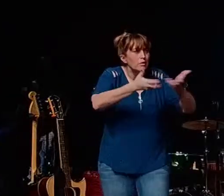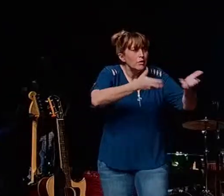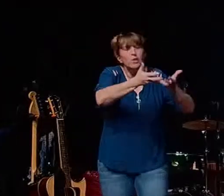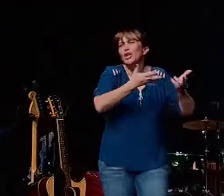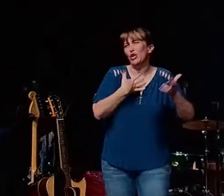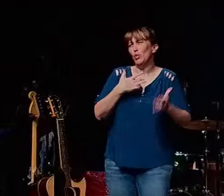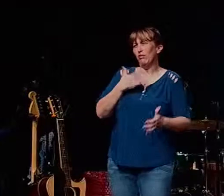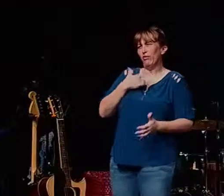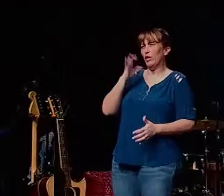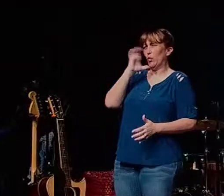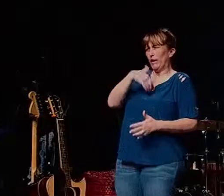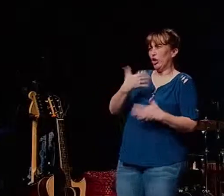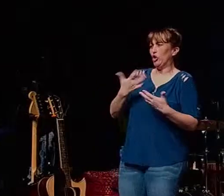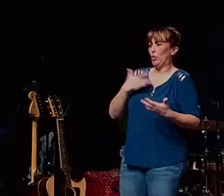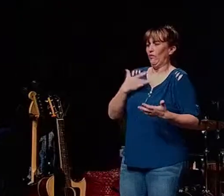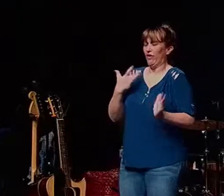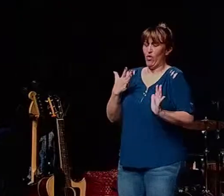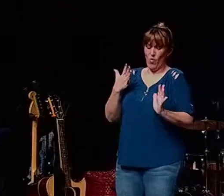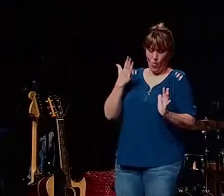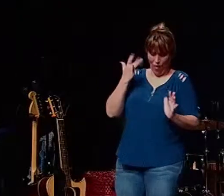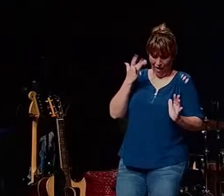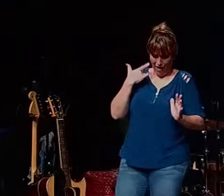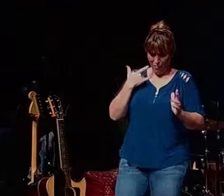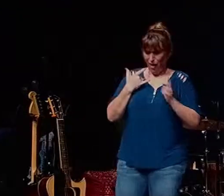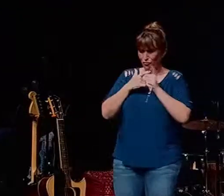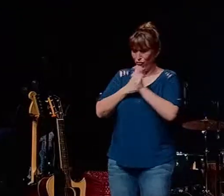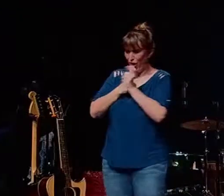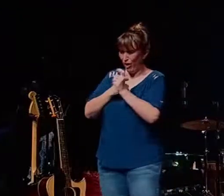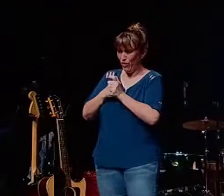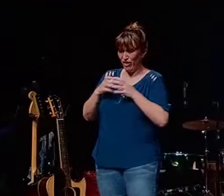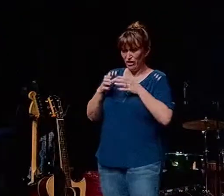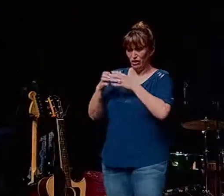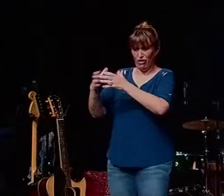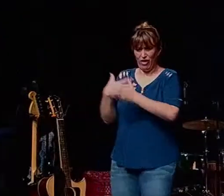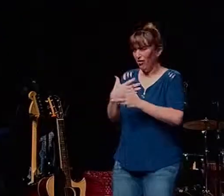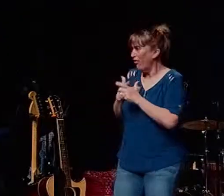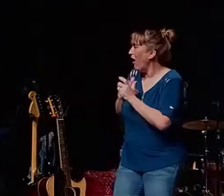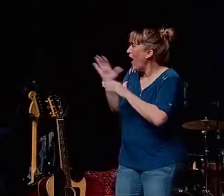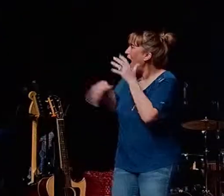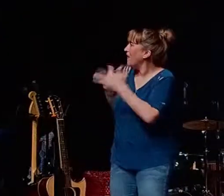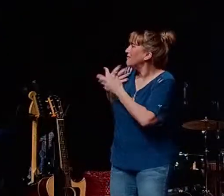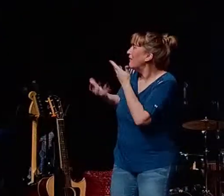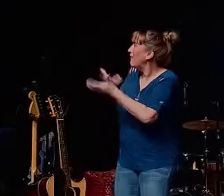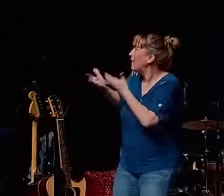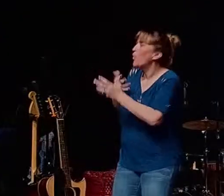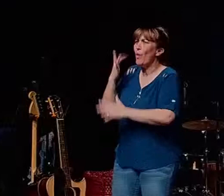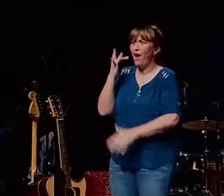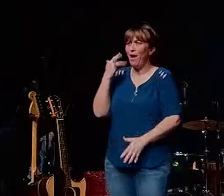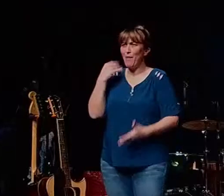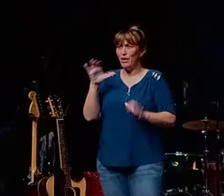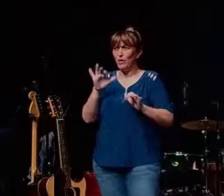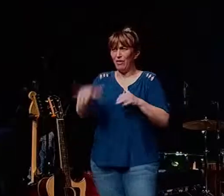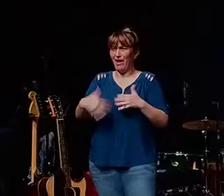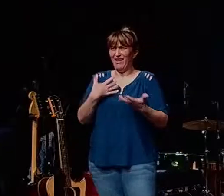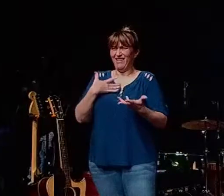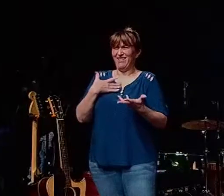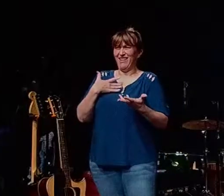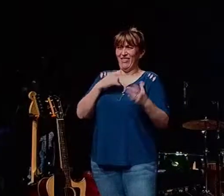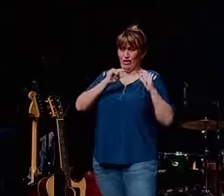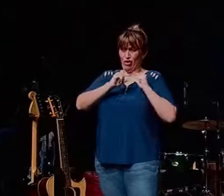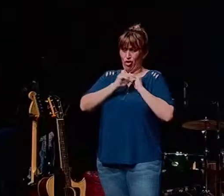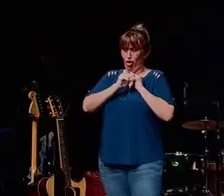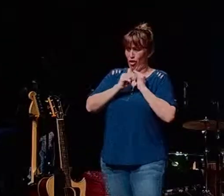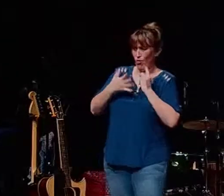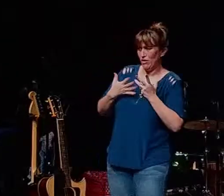and you will feel why am i running by this chariot right now and this guard on the right looking particularly